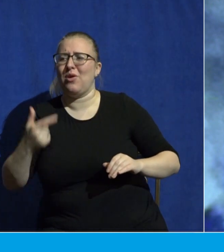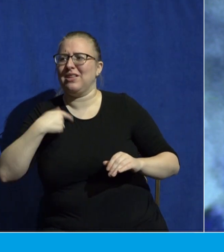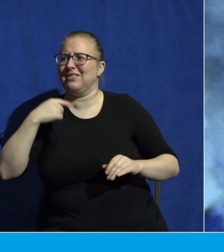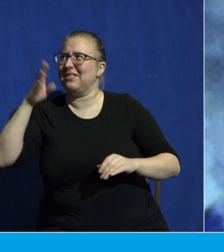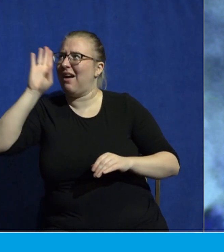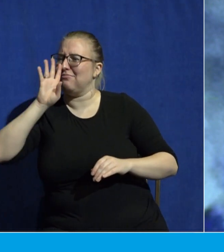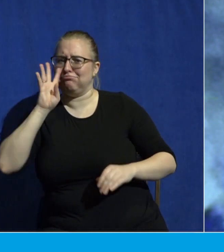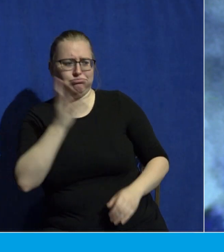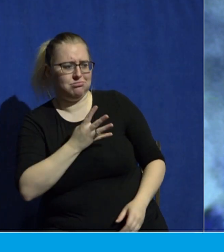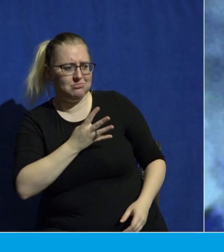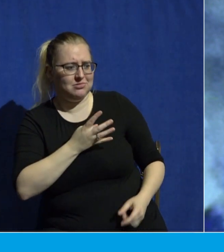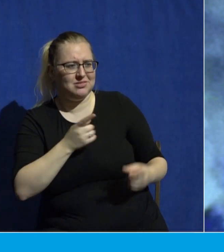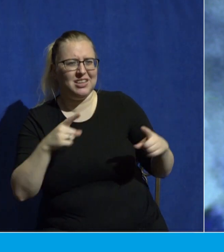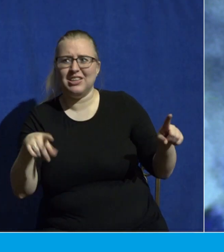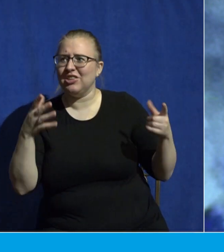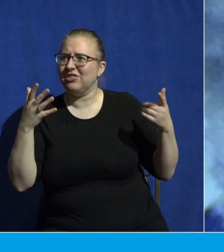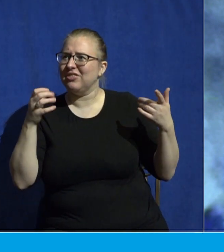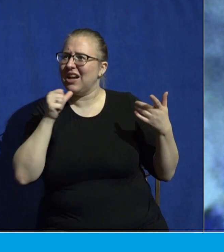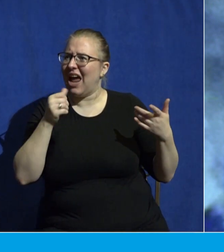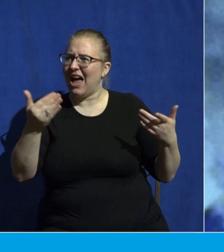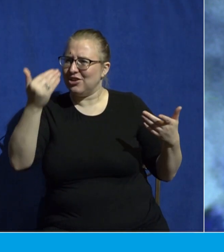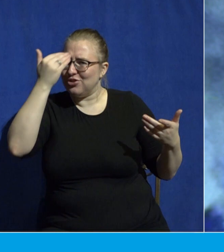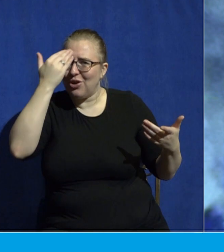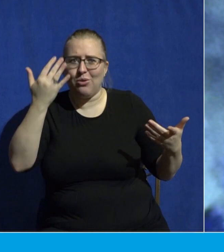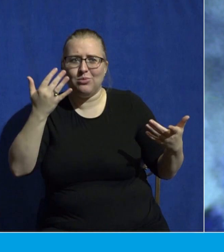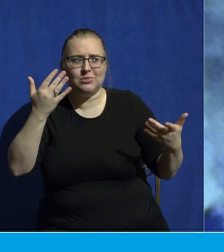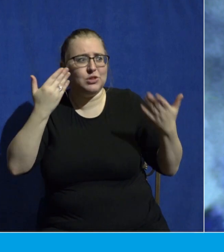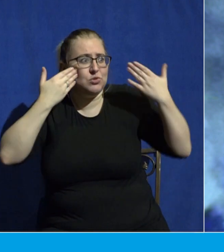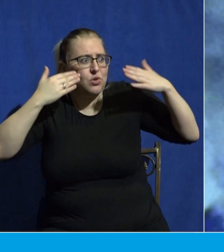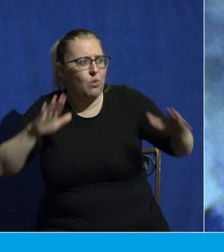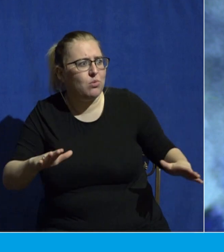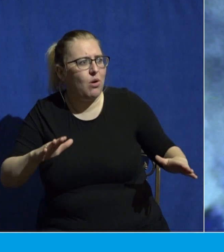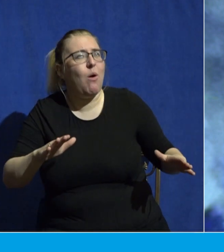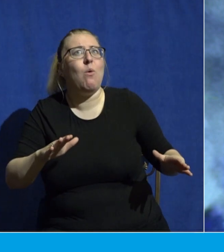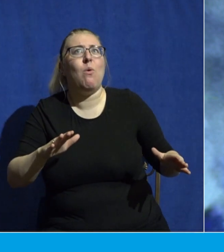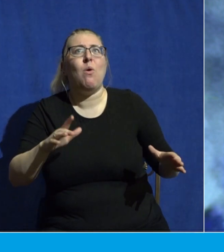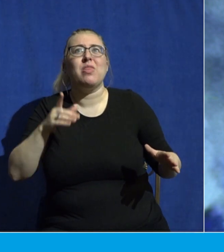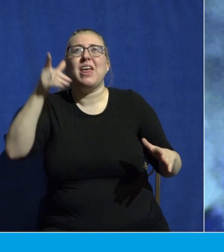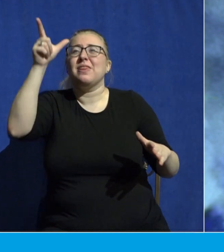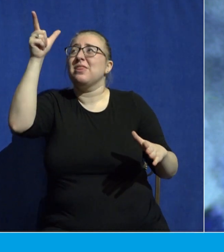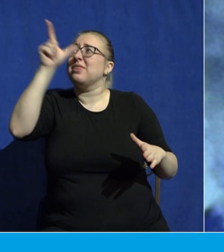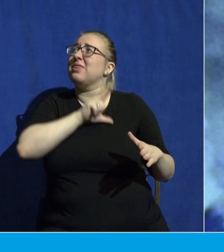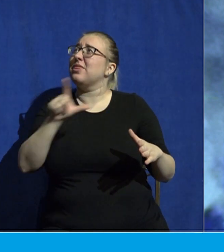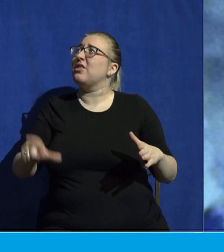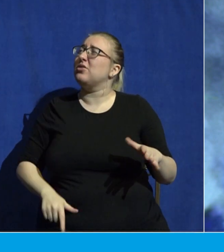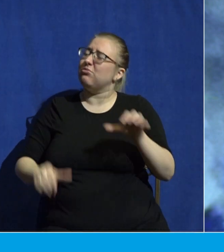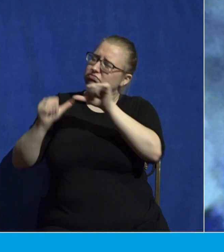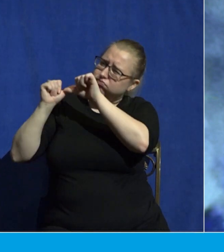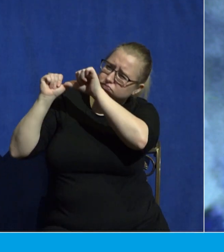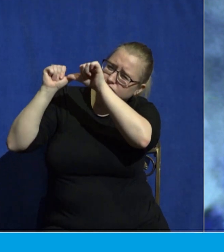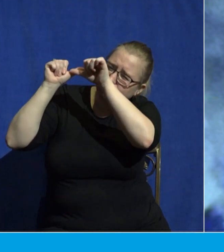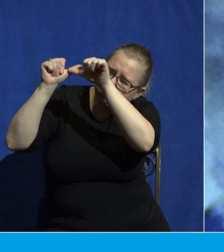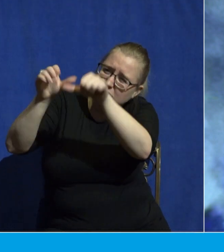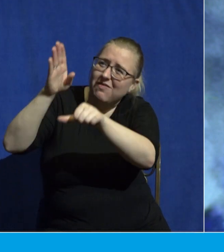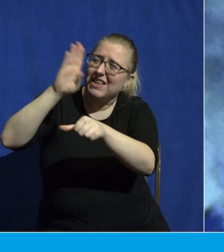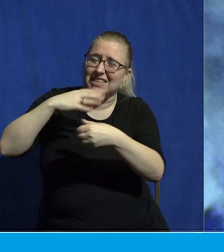known? Have you not heard? The Lord is an everlasting God, creator of the ends of the